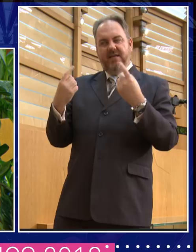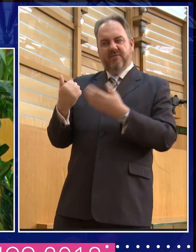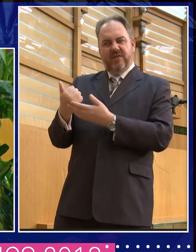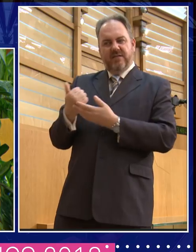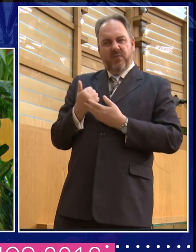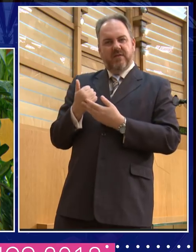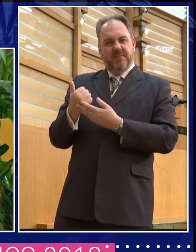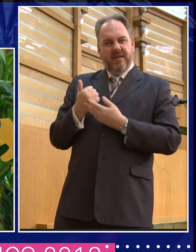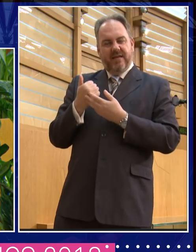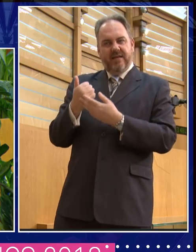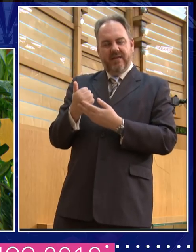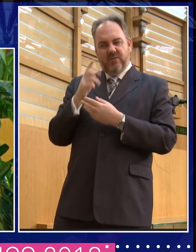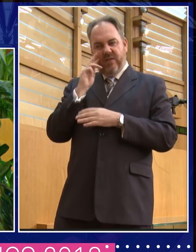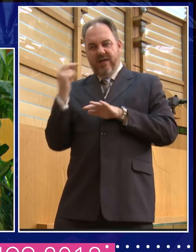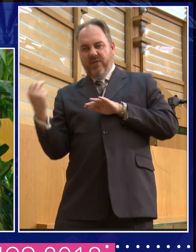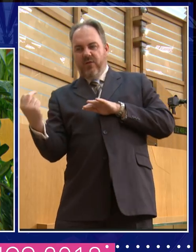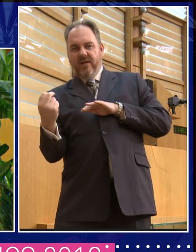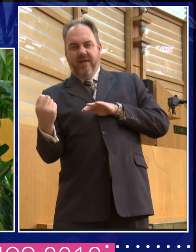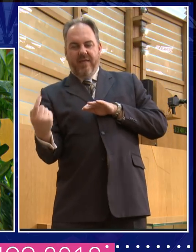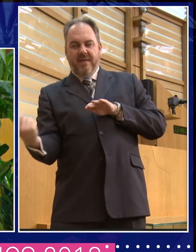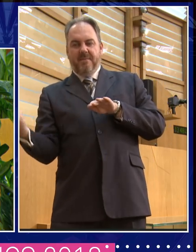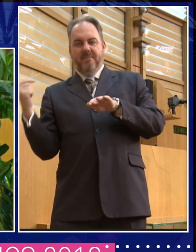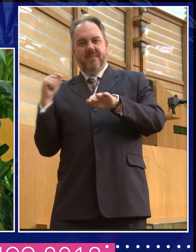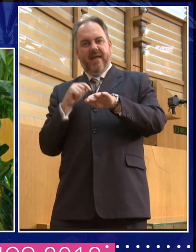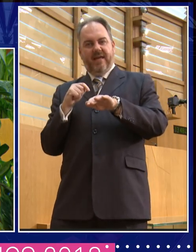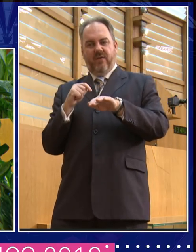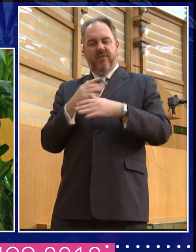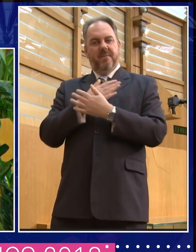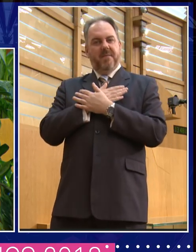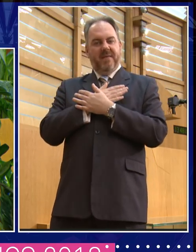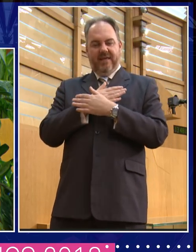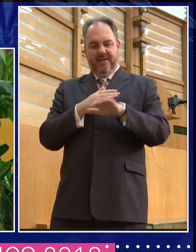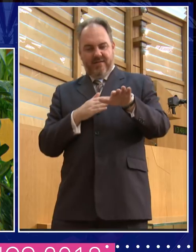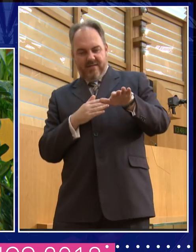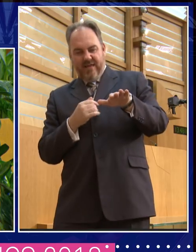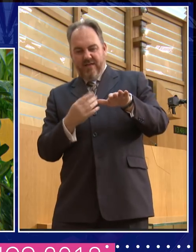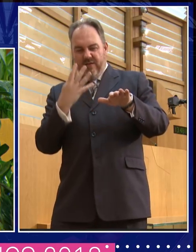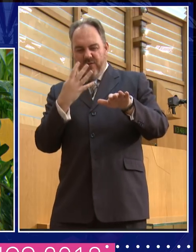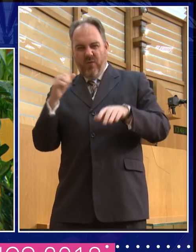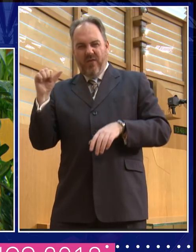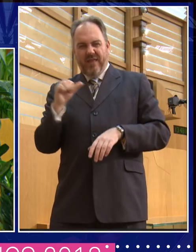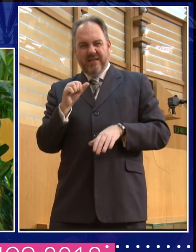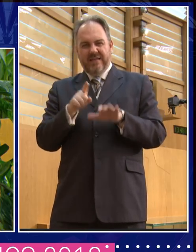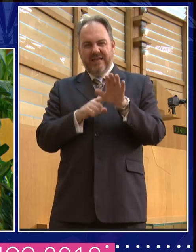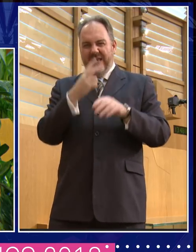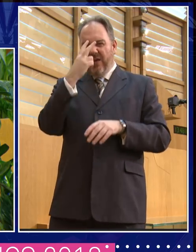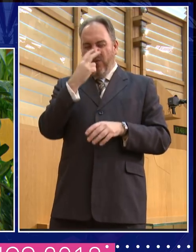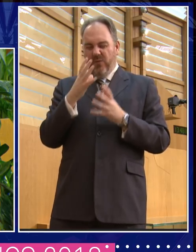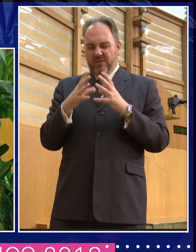very back of this case, there was a piece of, I think, 4,000-year-old carbonised Egyptian